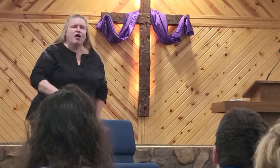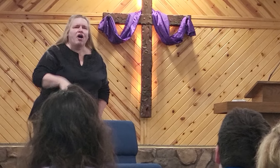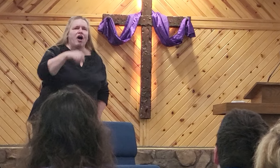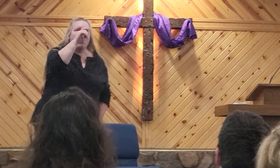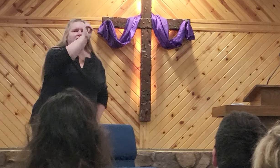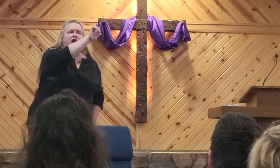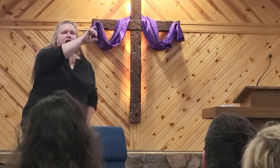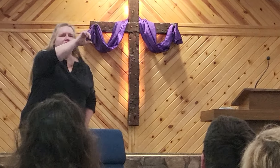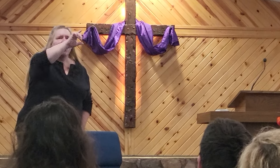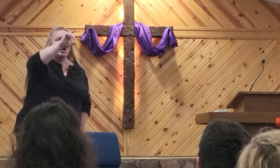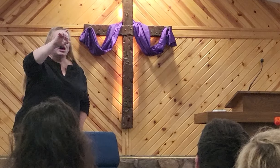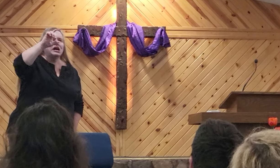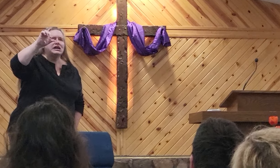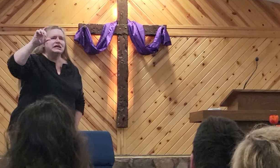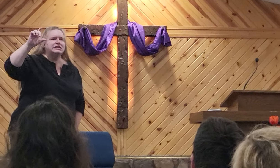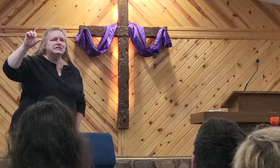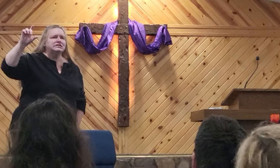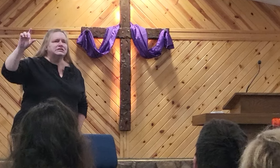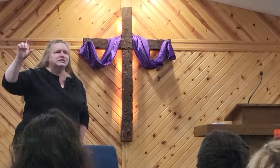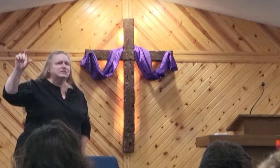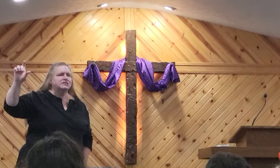cross.